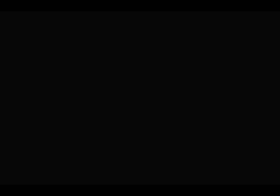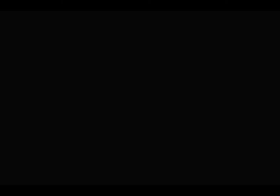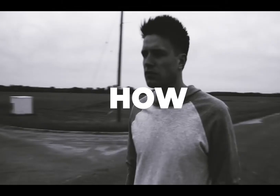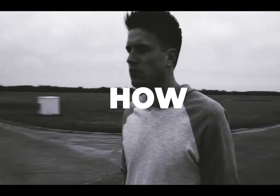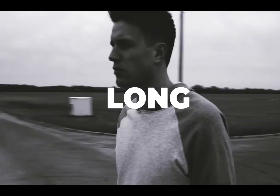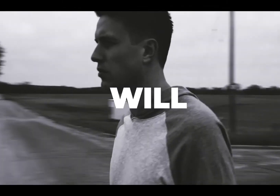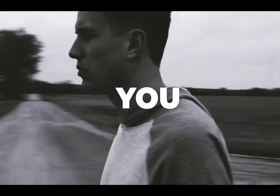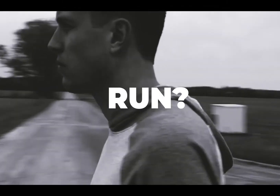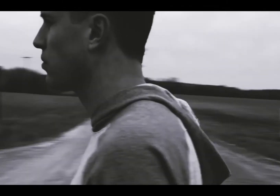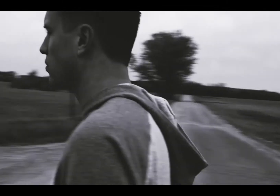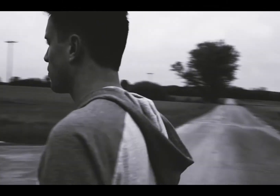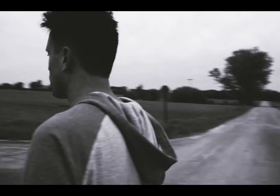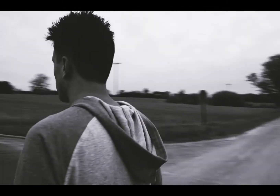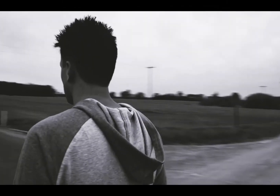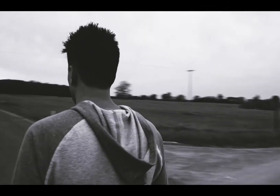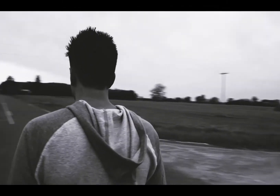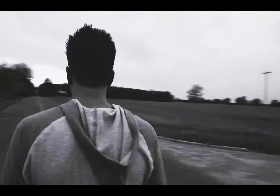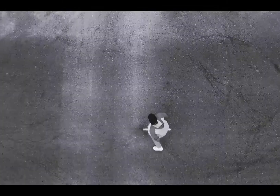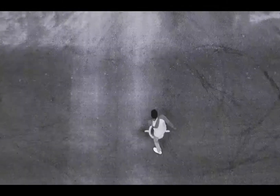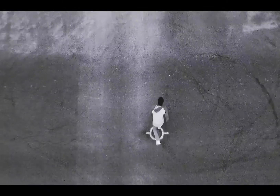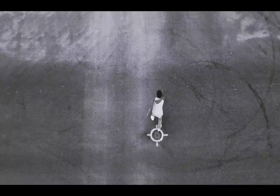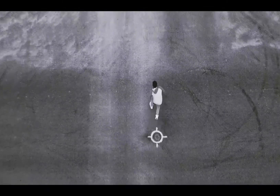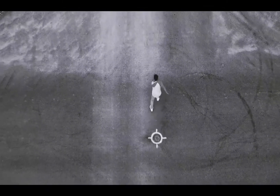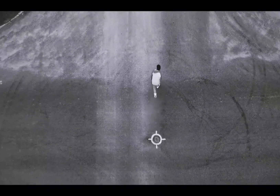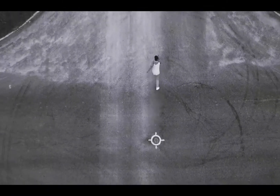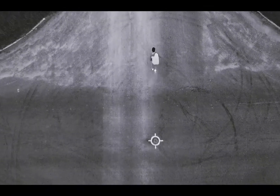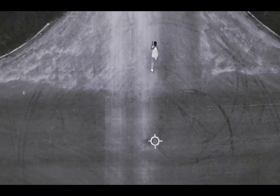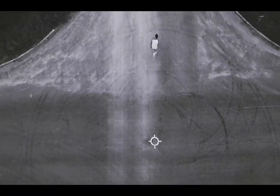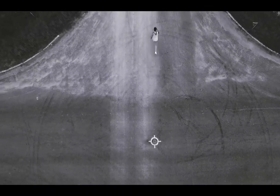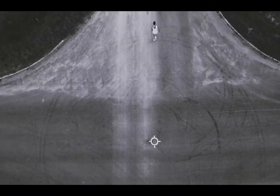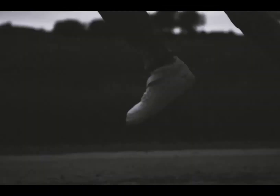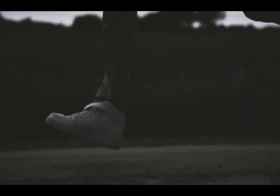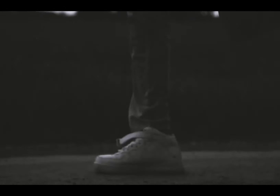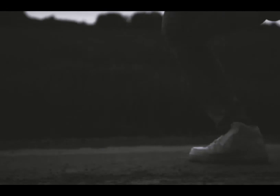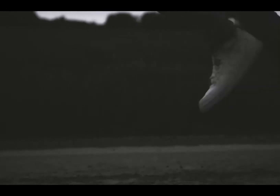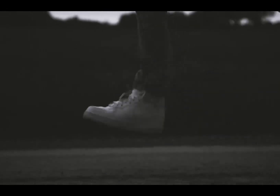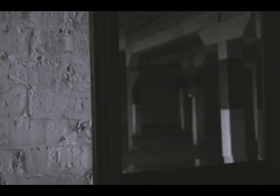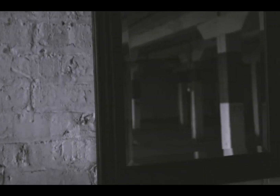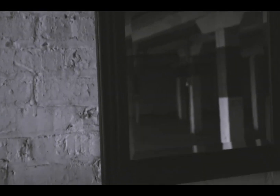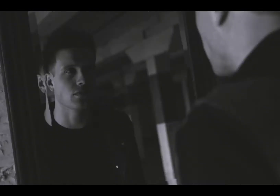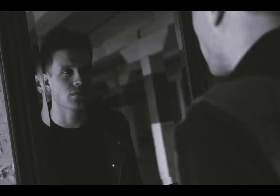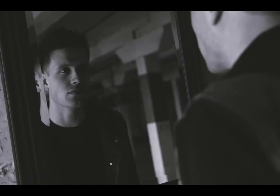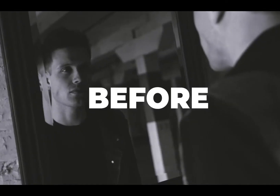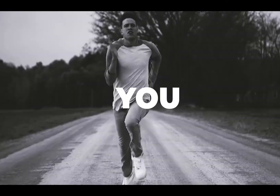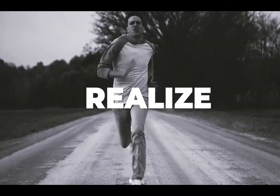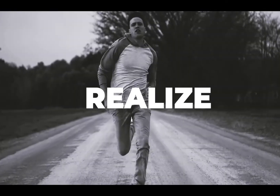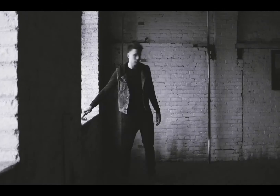How long will you run before you realize